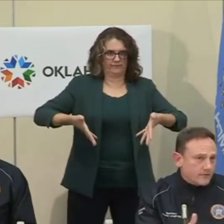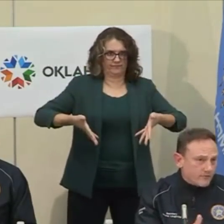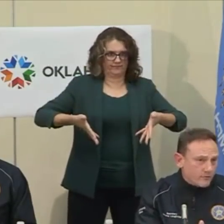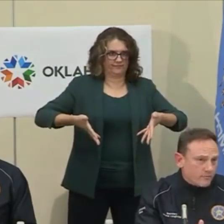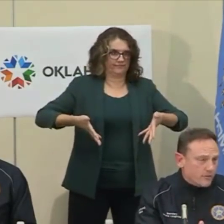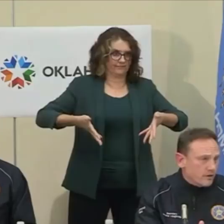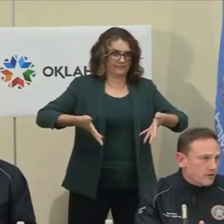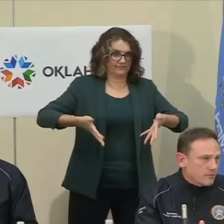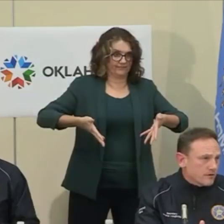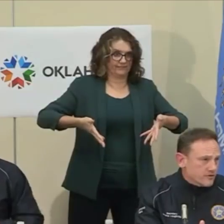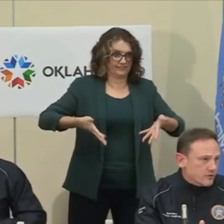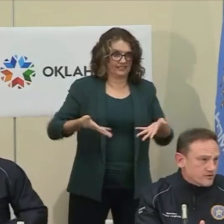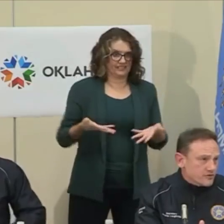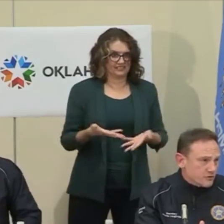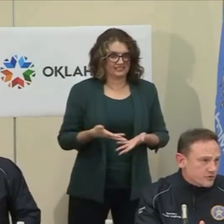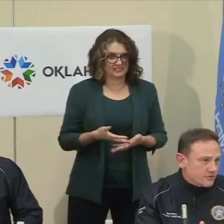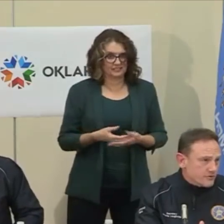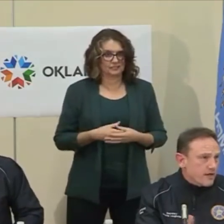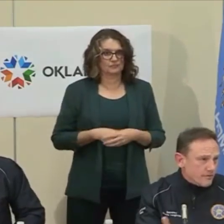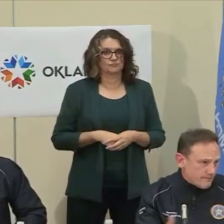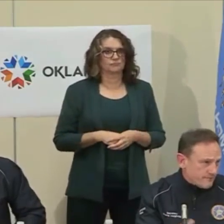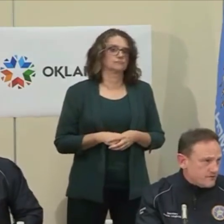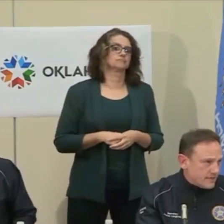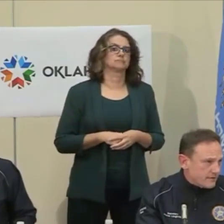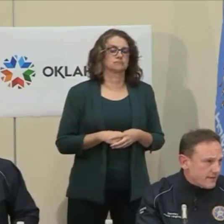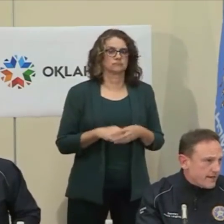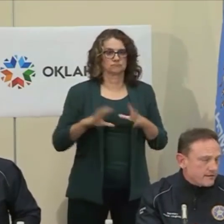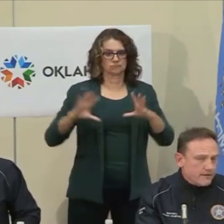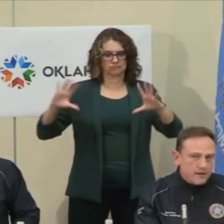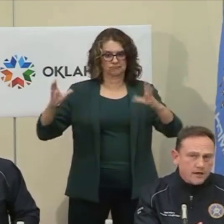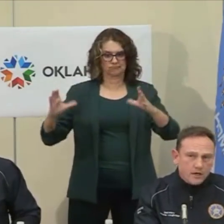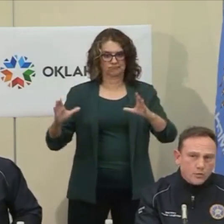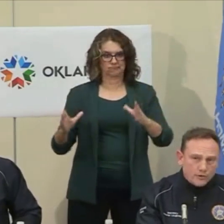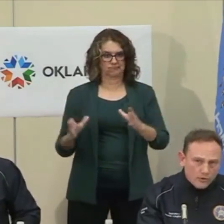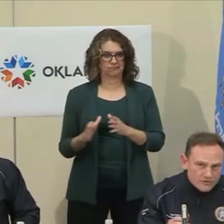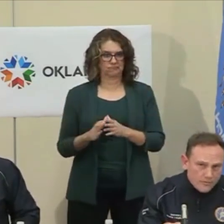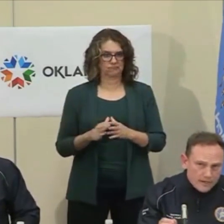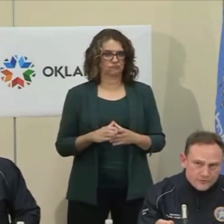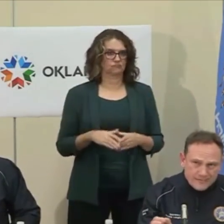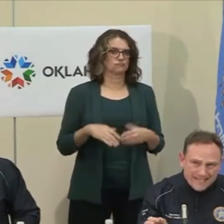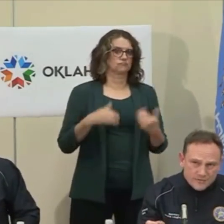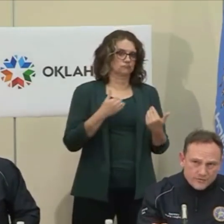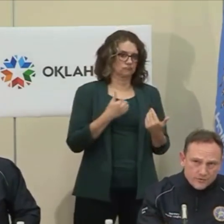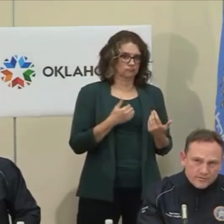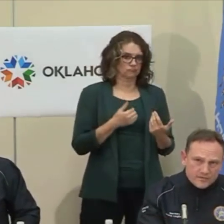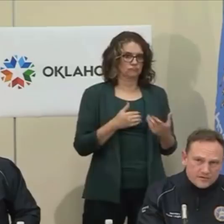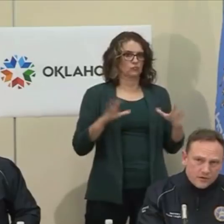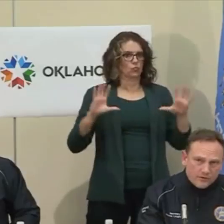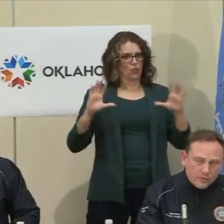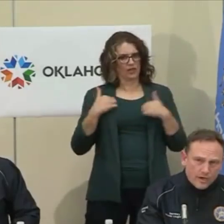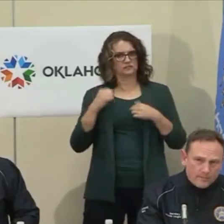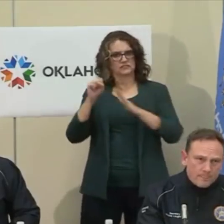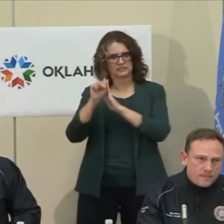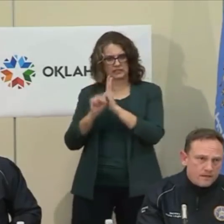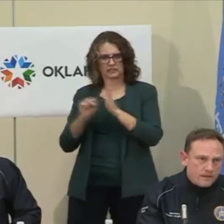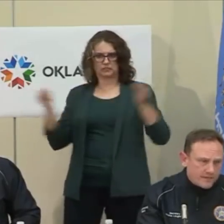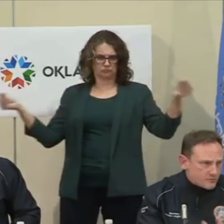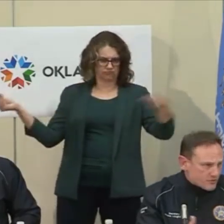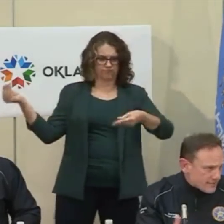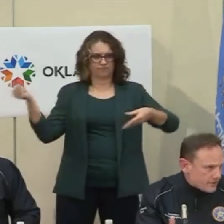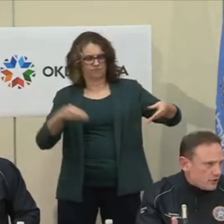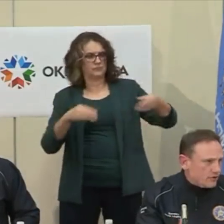side and from individual institutions that feeds into that. We are also monitoring each of those pieces along the way.